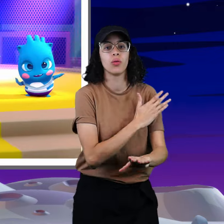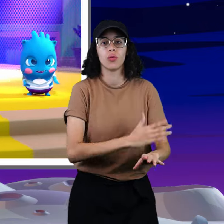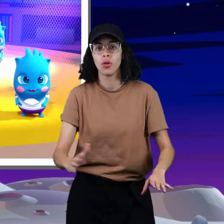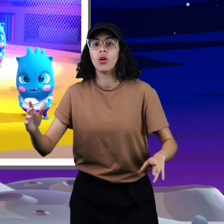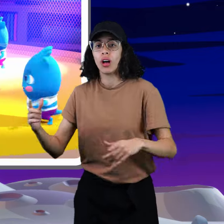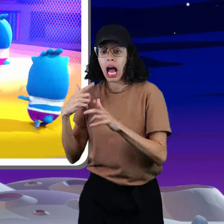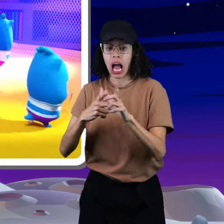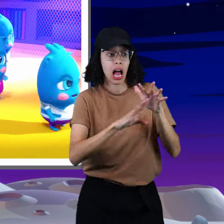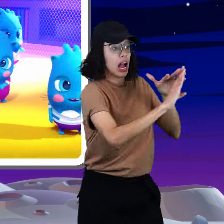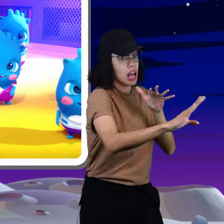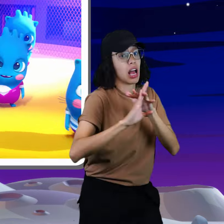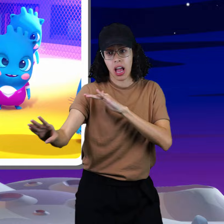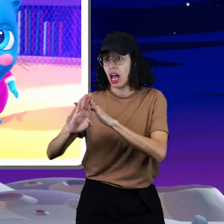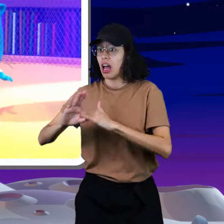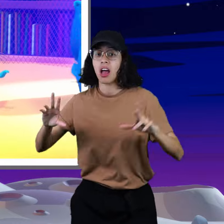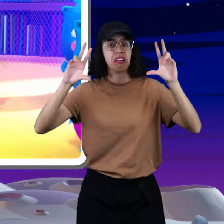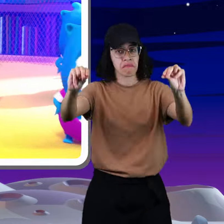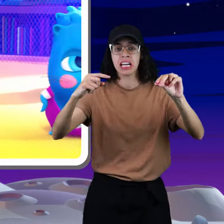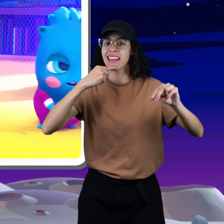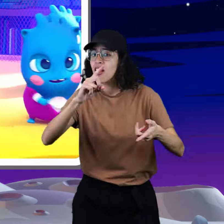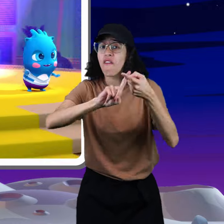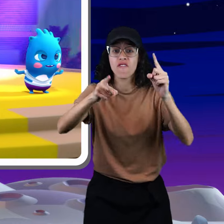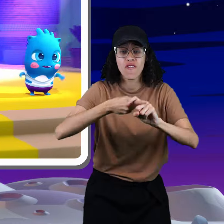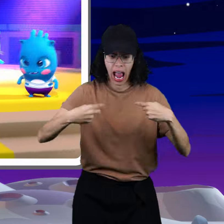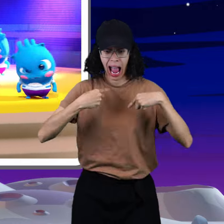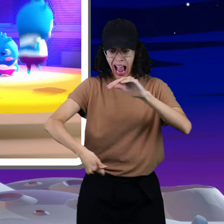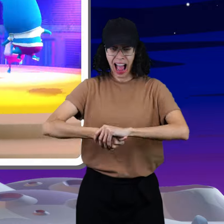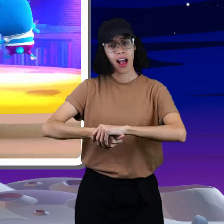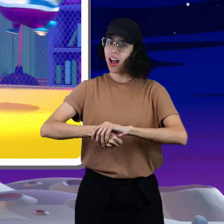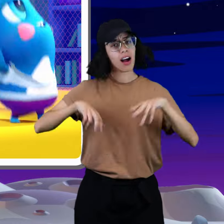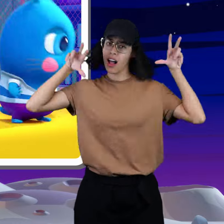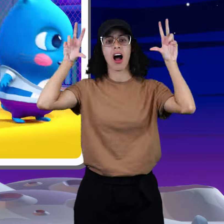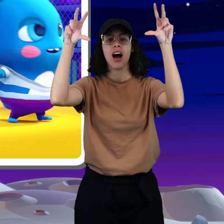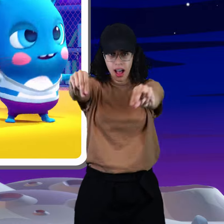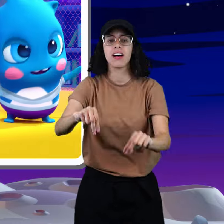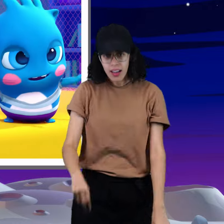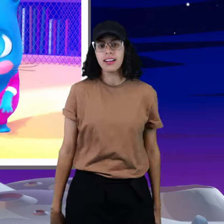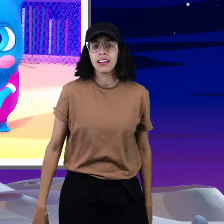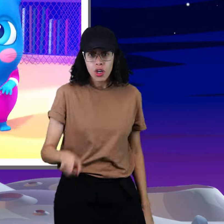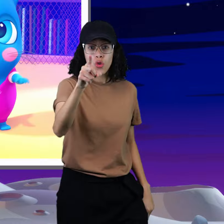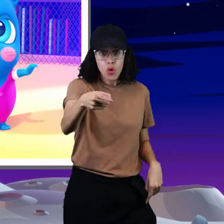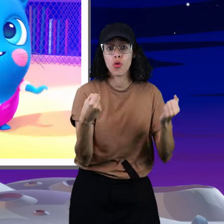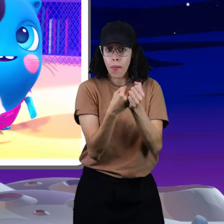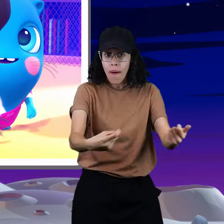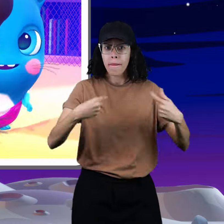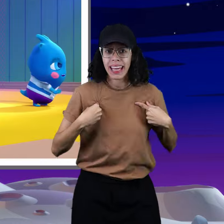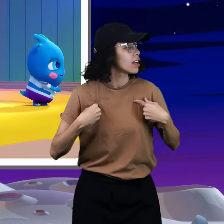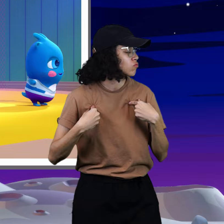Don't run from nothin' dog Get your friends, tell them I ain't layin' low You was never really rootin'